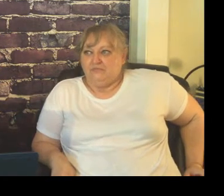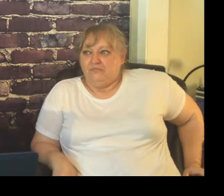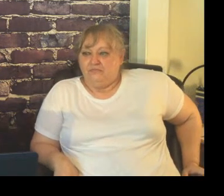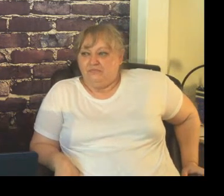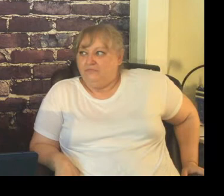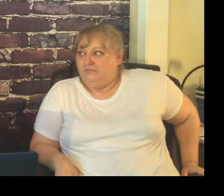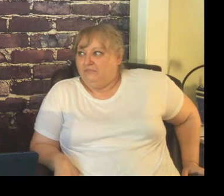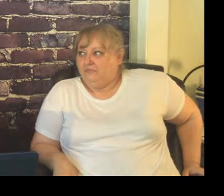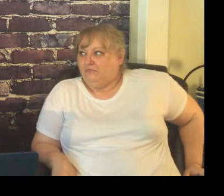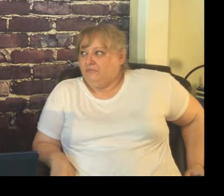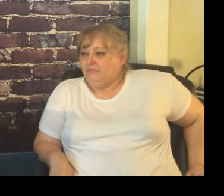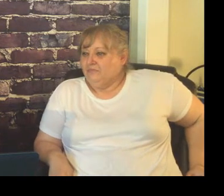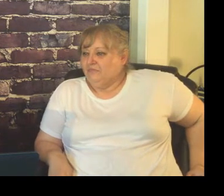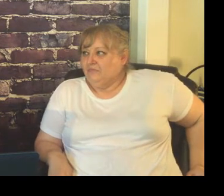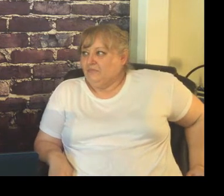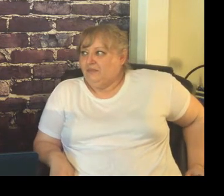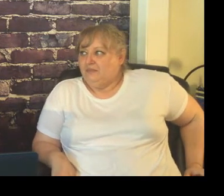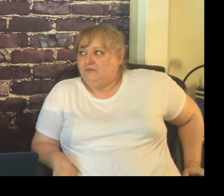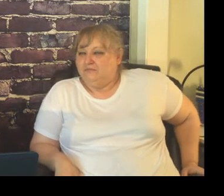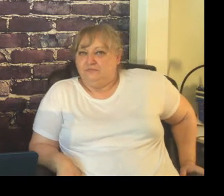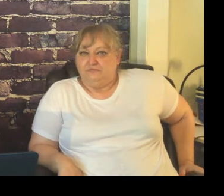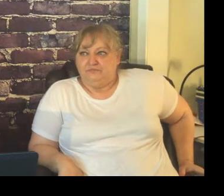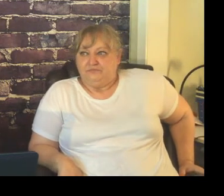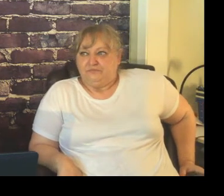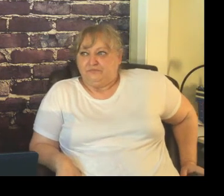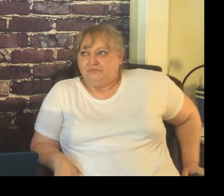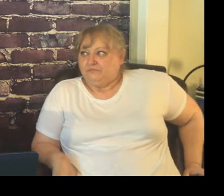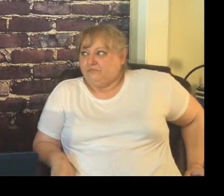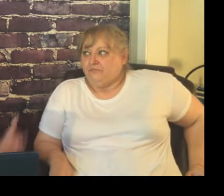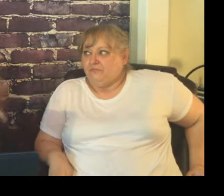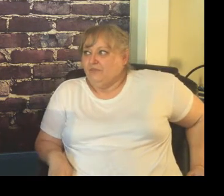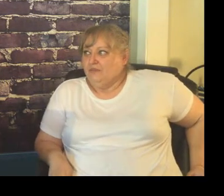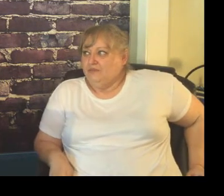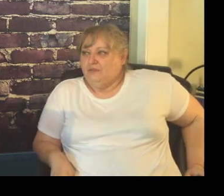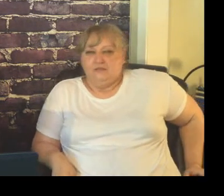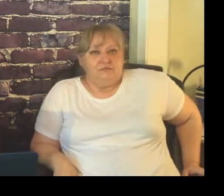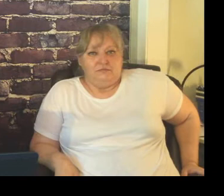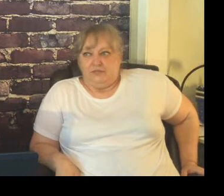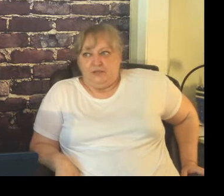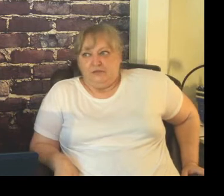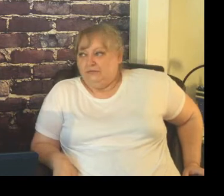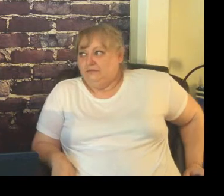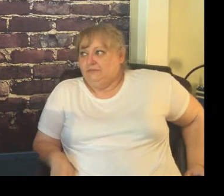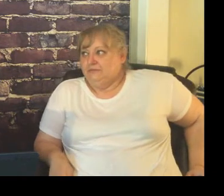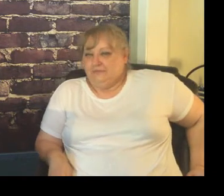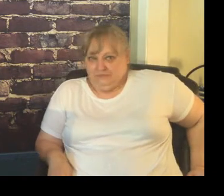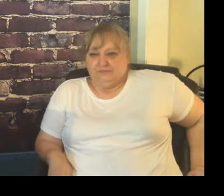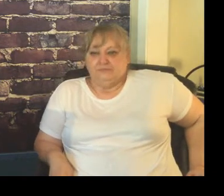we might go through our whole daily routine but they're not going to absorb the whole day in one day